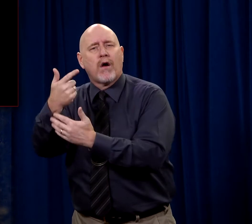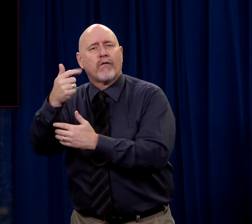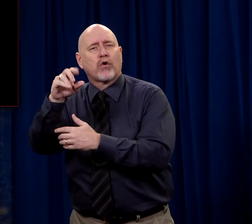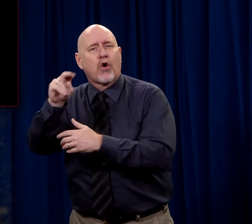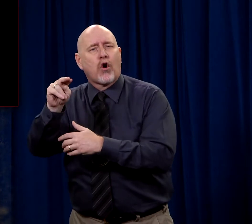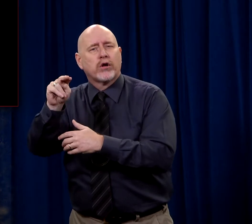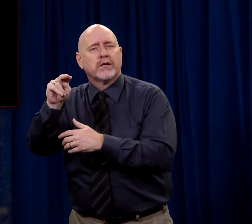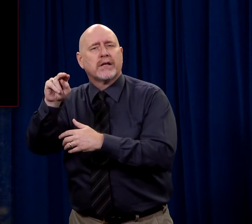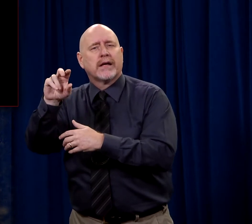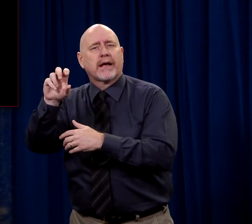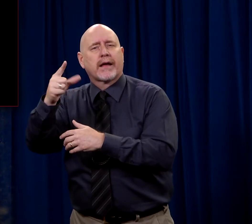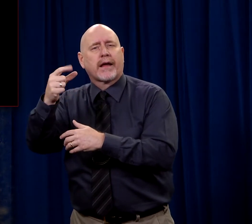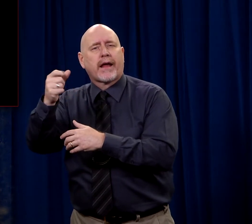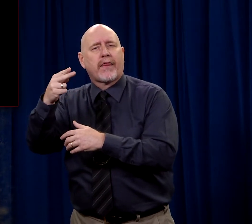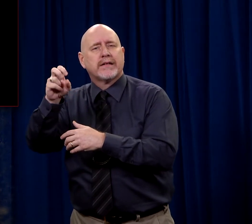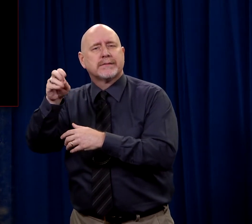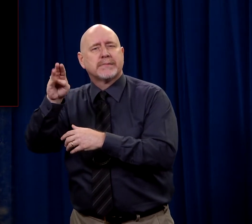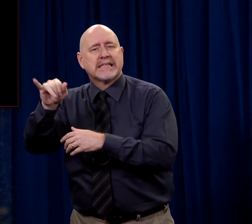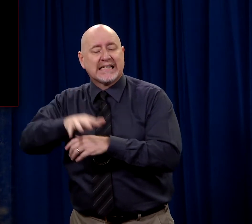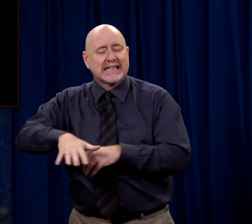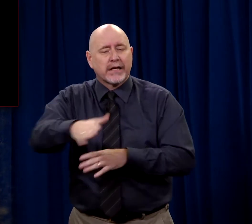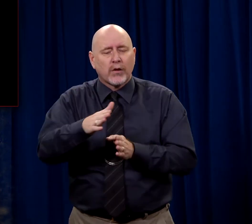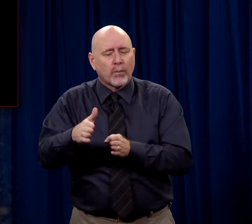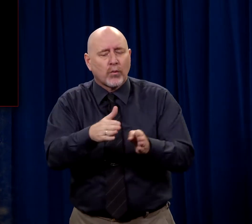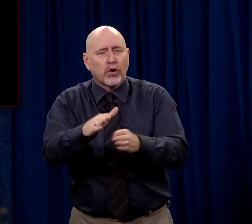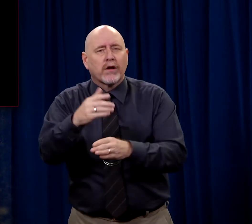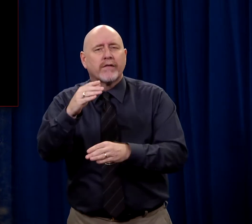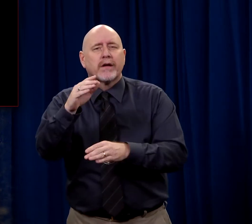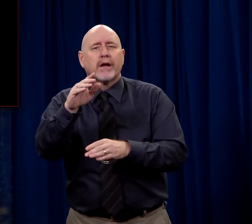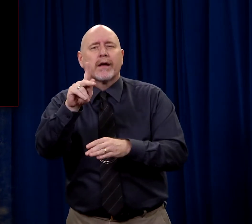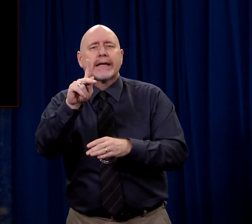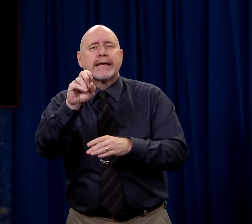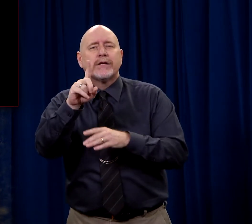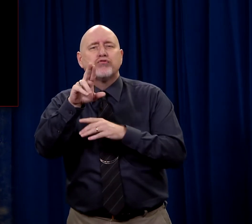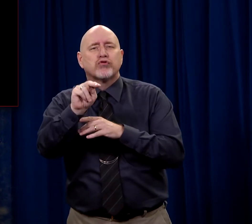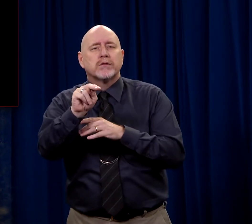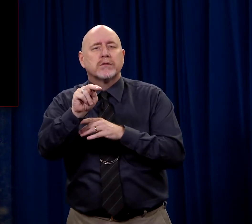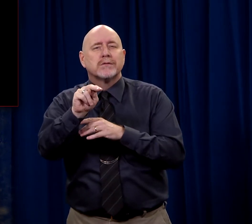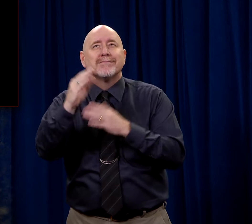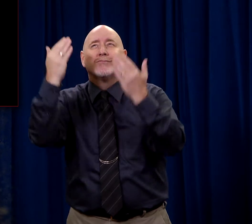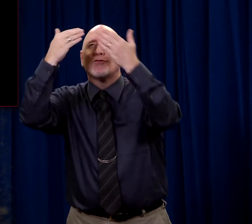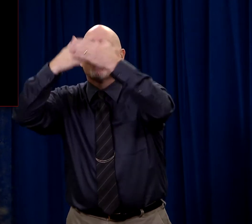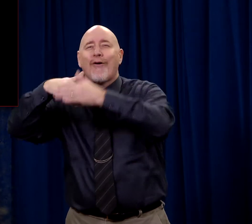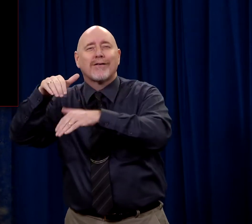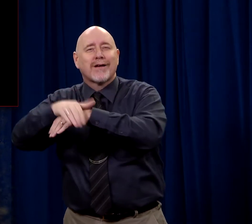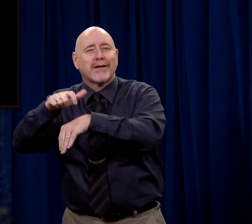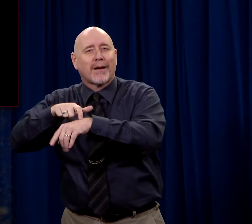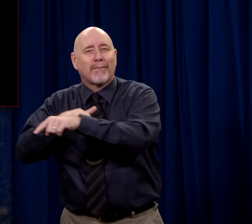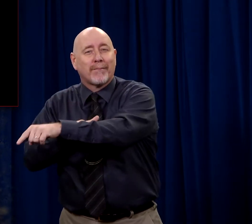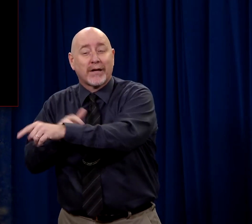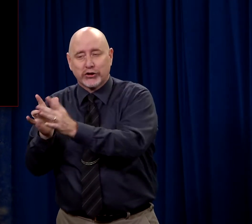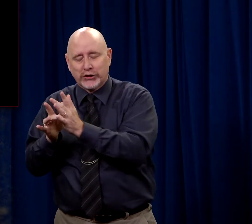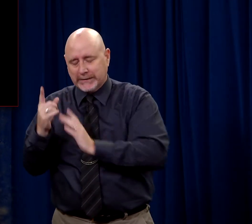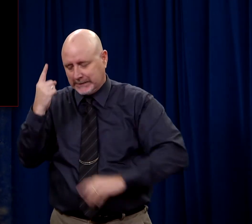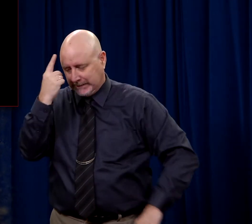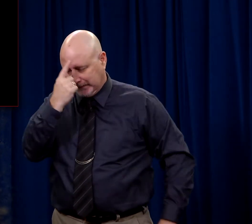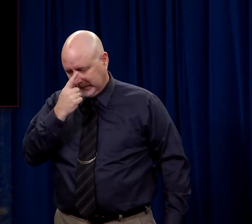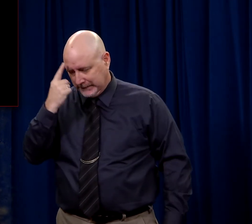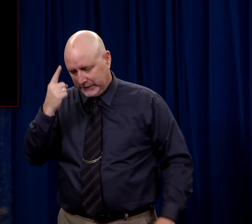over the Brook of Kidron into this beautiful garden. But it's night time now. It's dark and Jesus is thinking